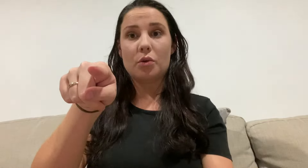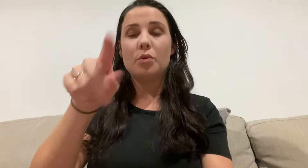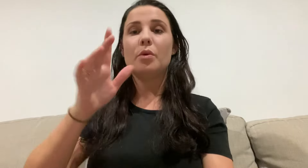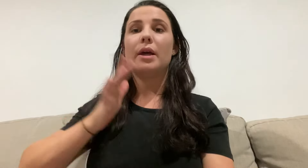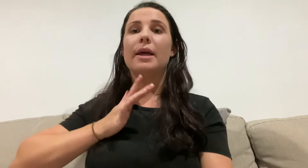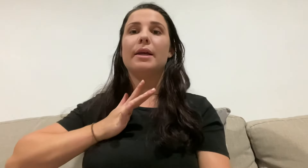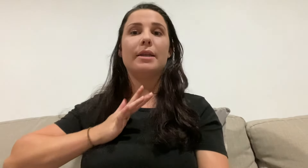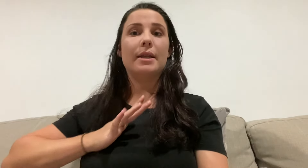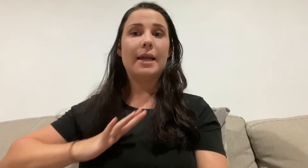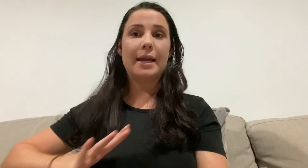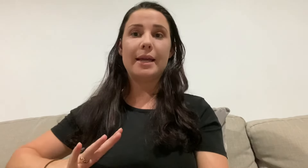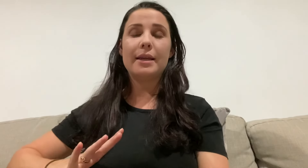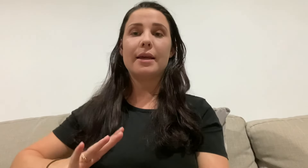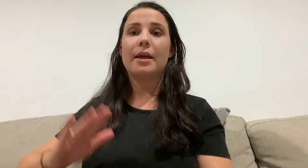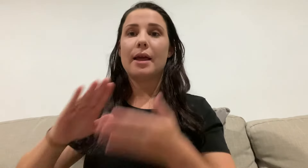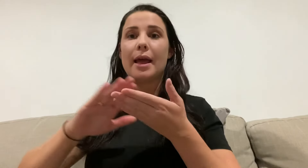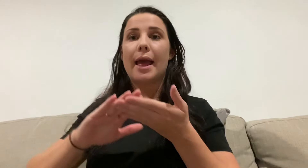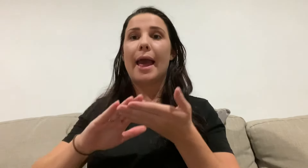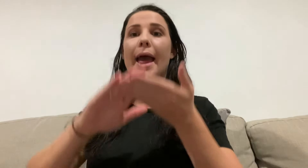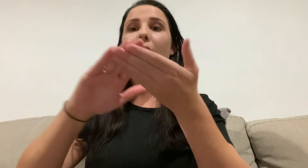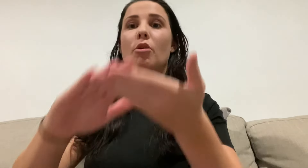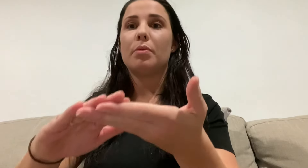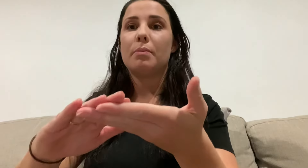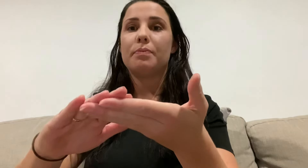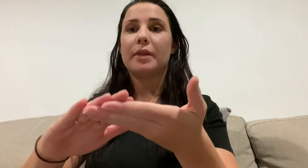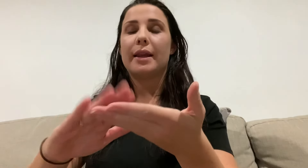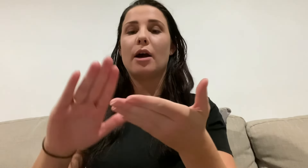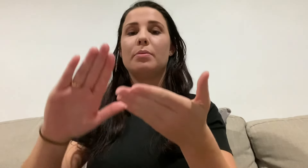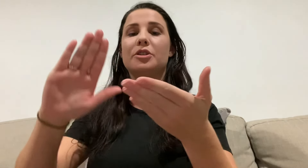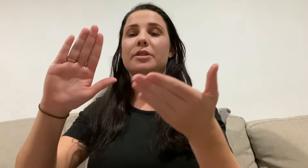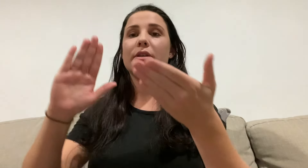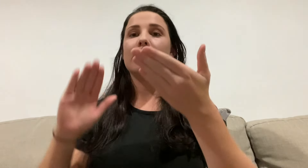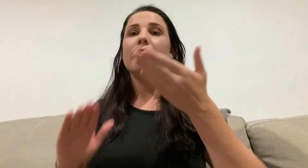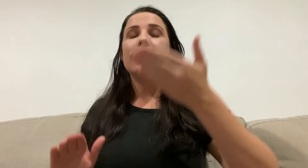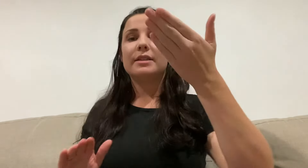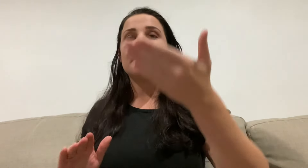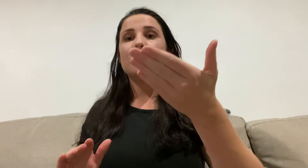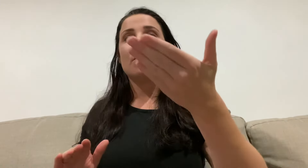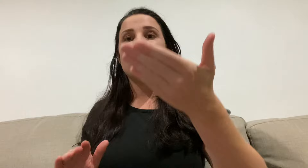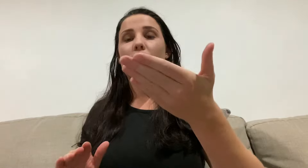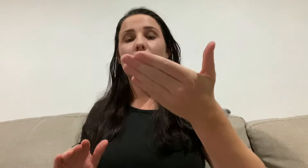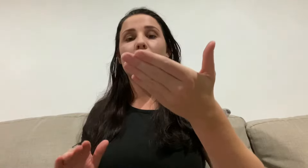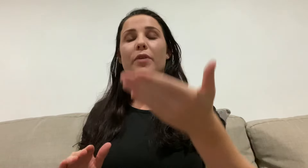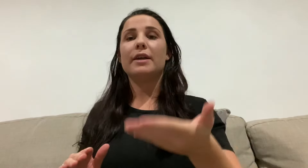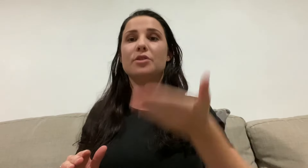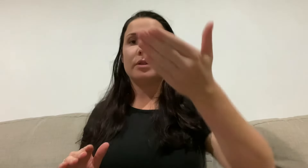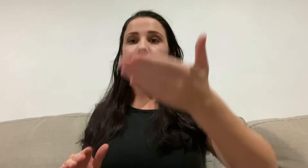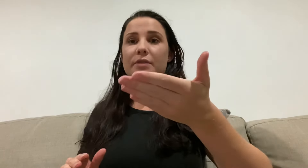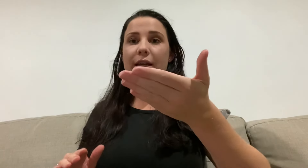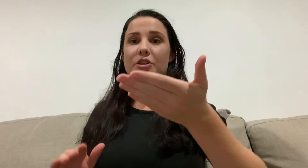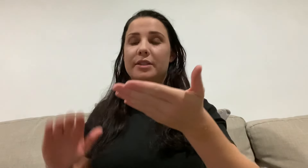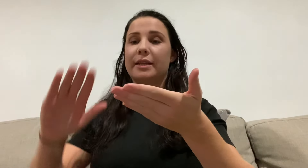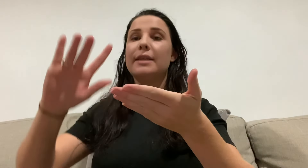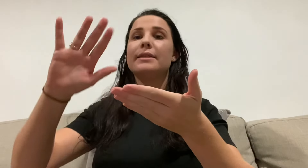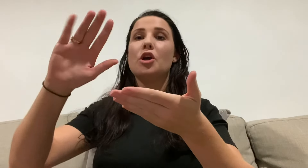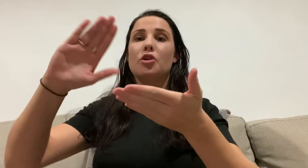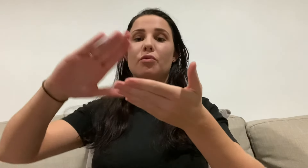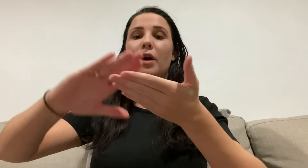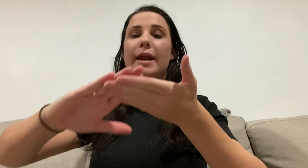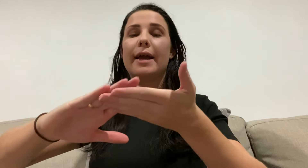need help? And help is just the tips of your four fingers, your left hand, just like this, your right hand